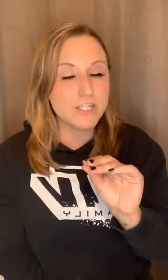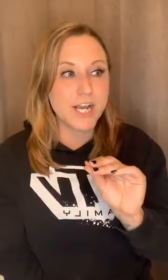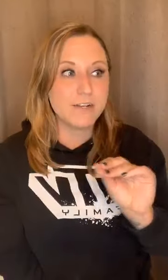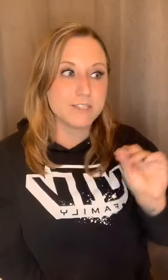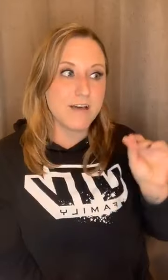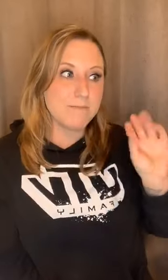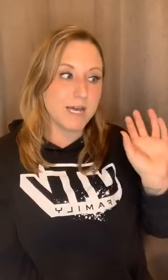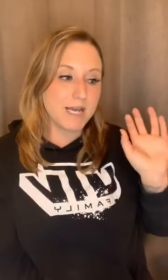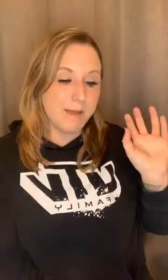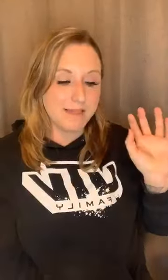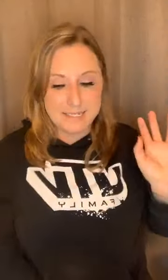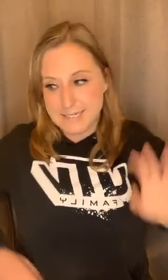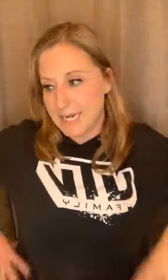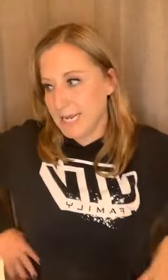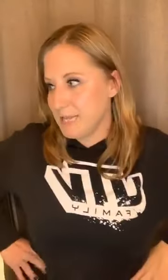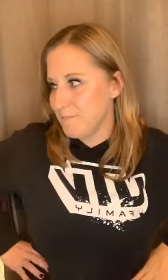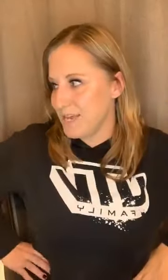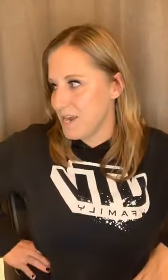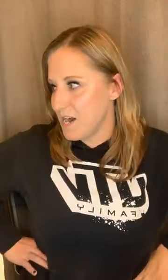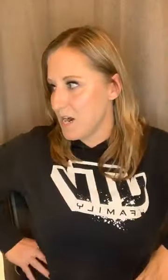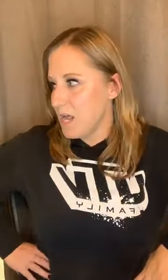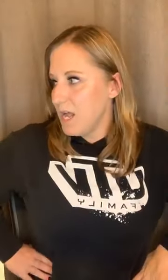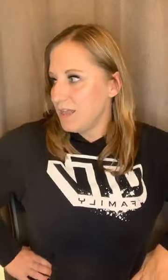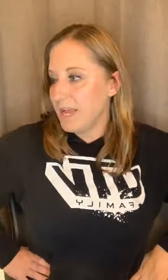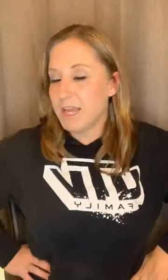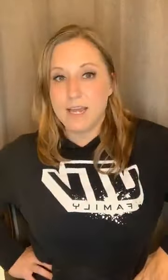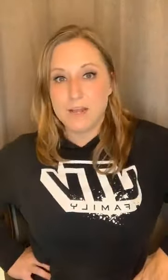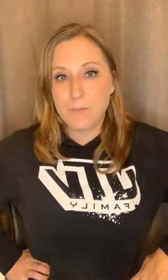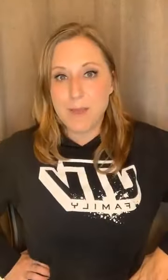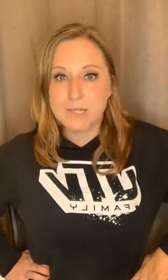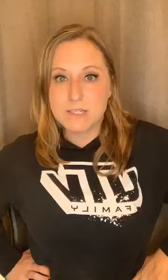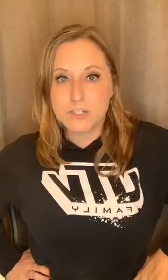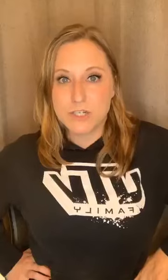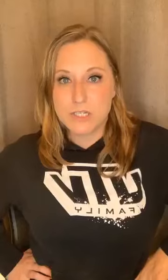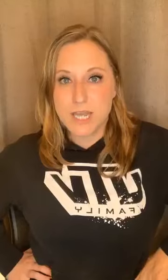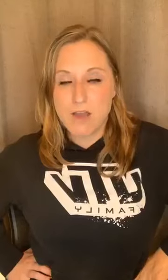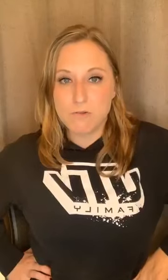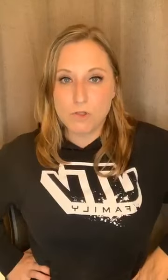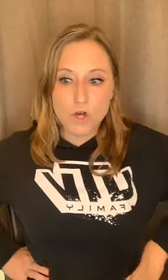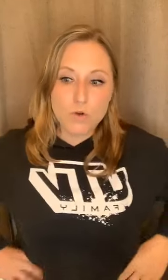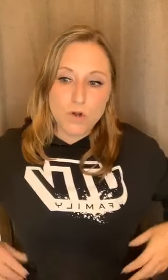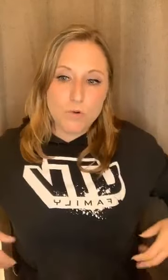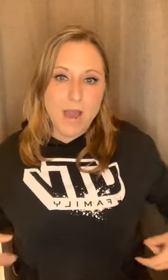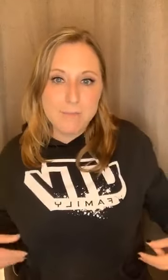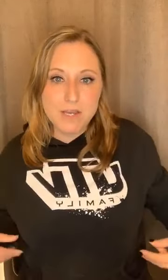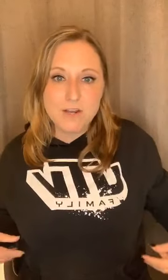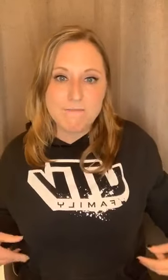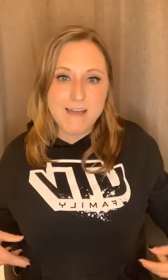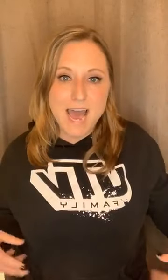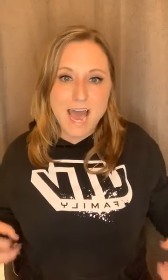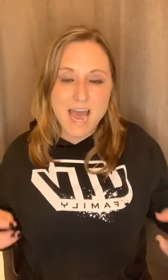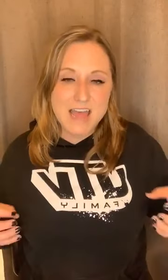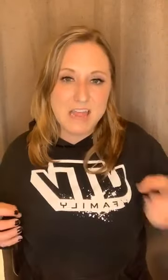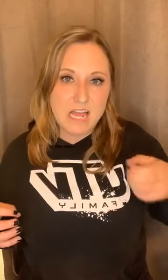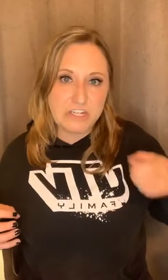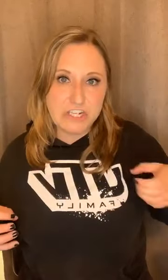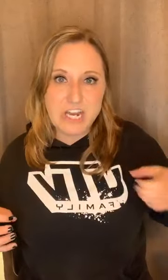checking yourself, I'm talking about like standing in the mirror, like getting the right position to see how you look or grabbing your fat and like shaking.